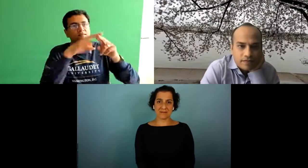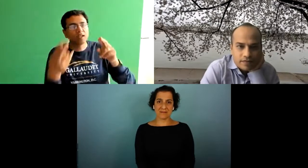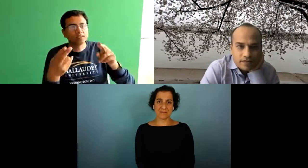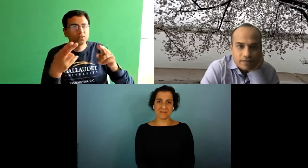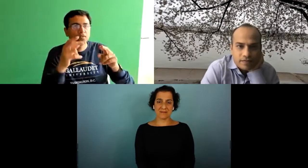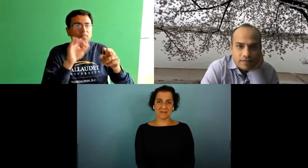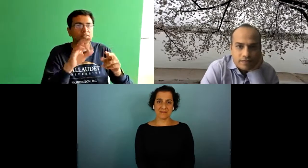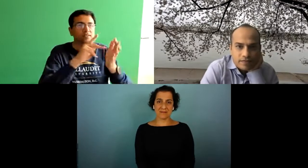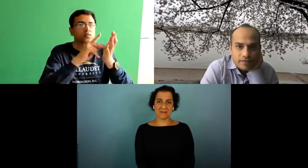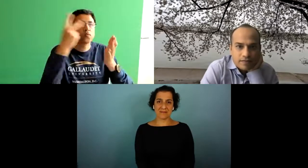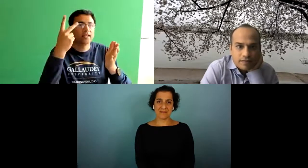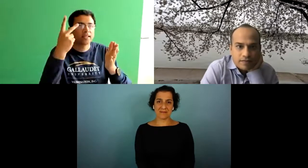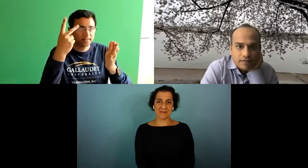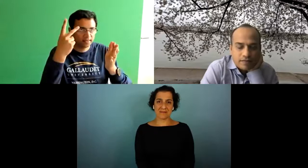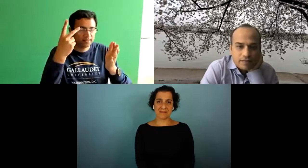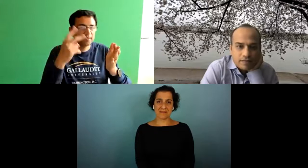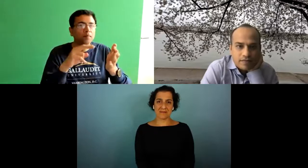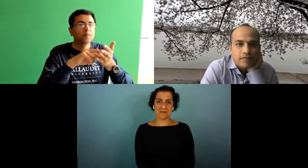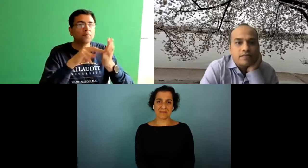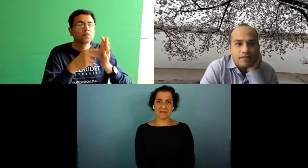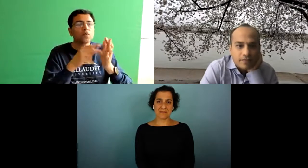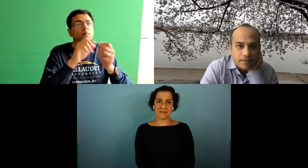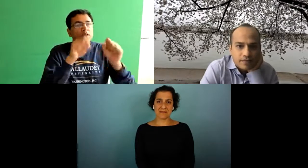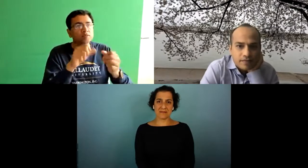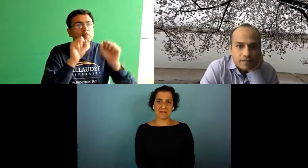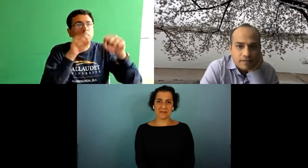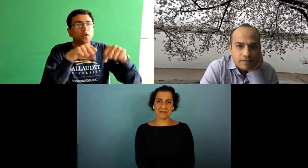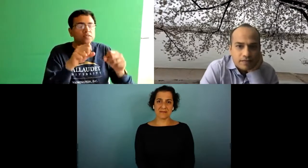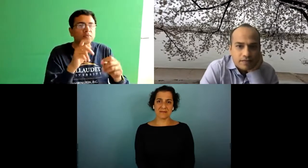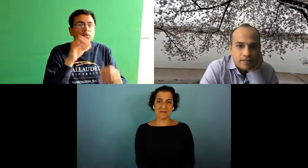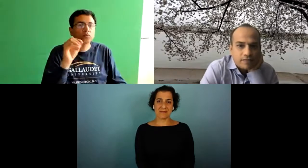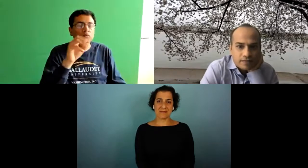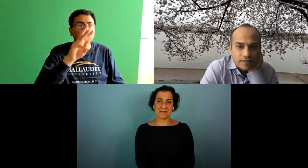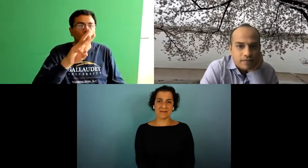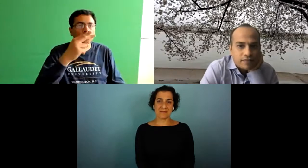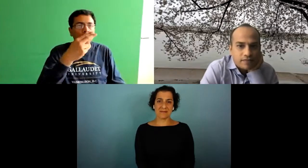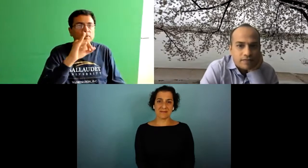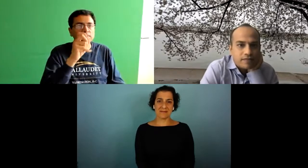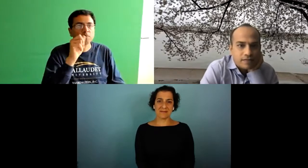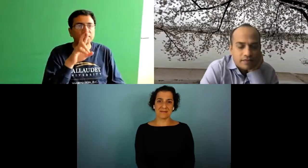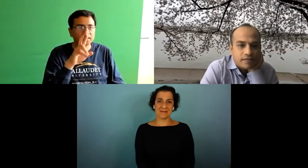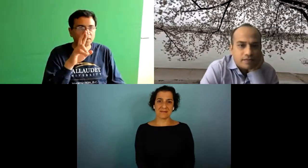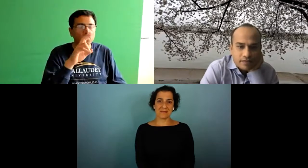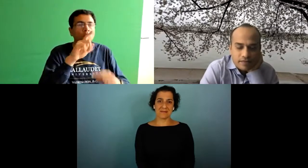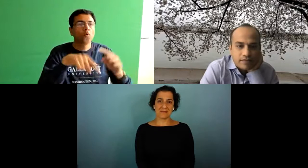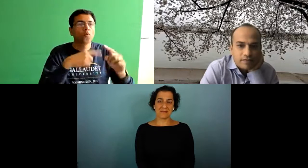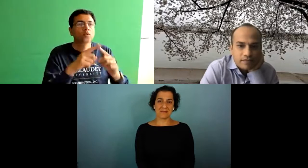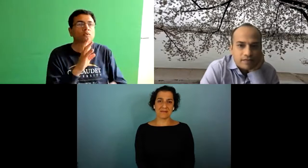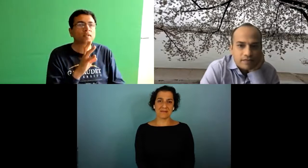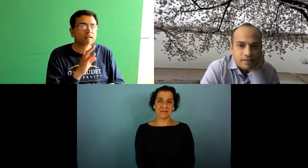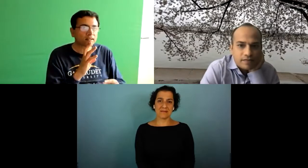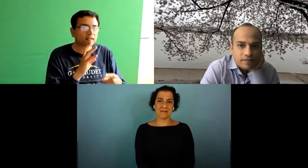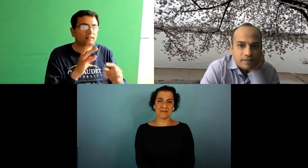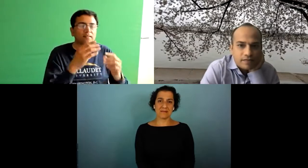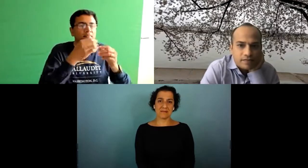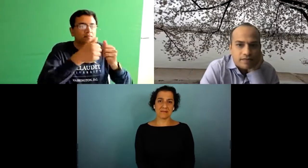depends on on the proximity and the further you go out your intensity drops by two so you